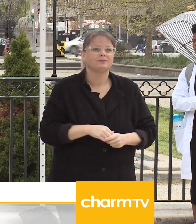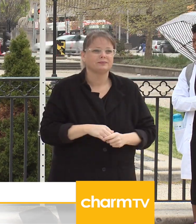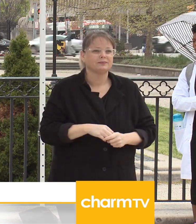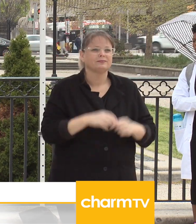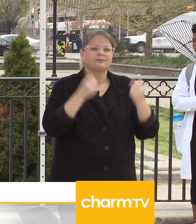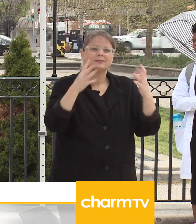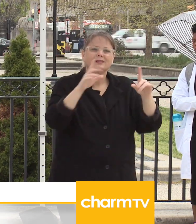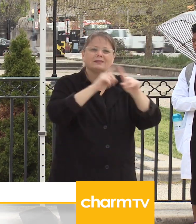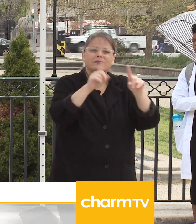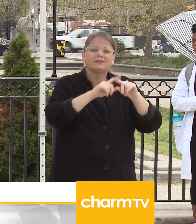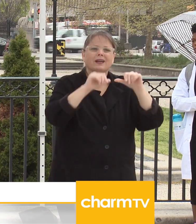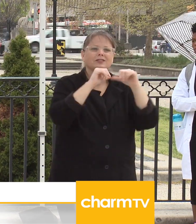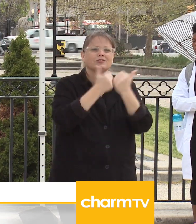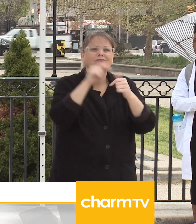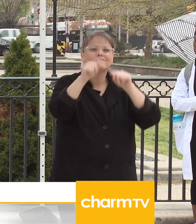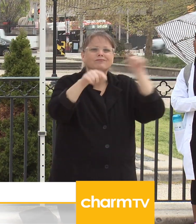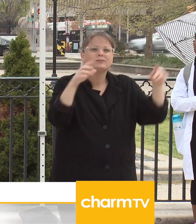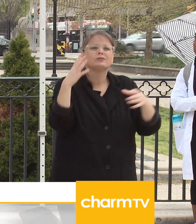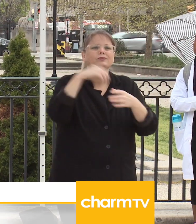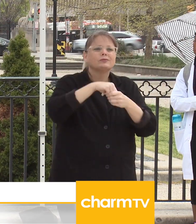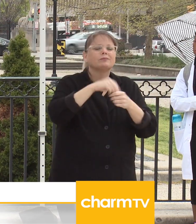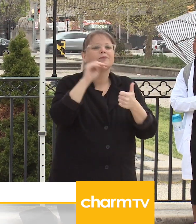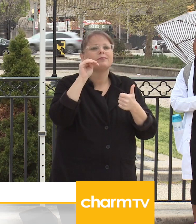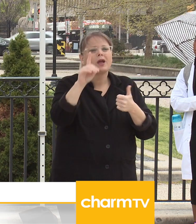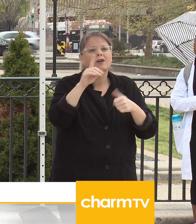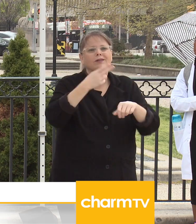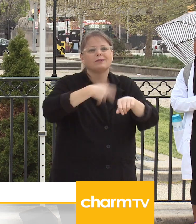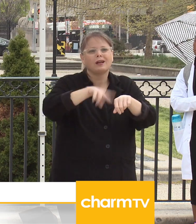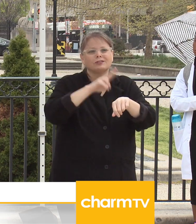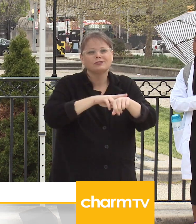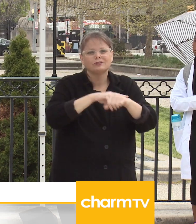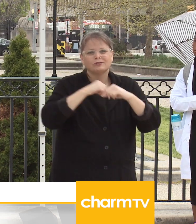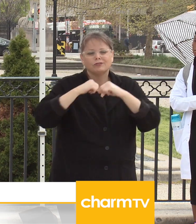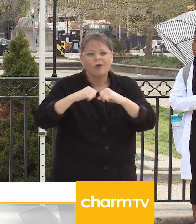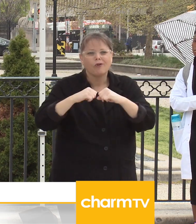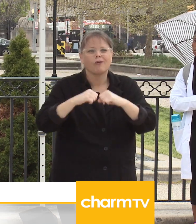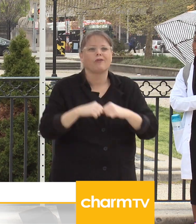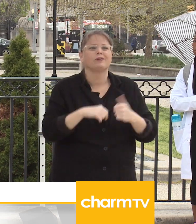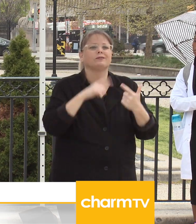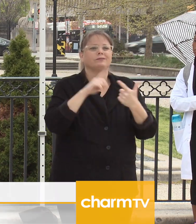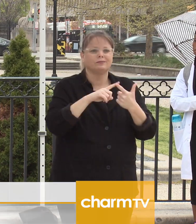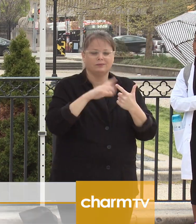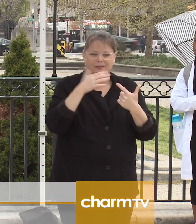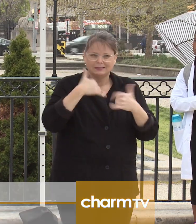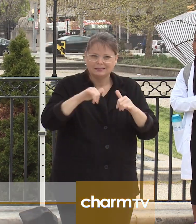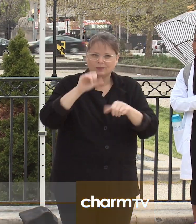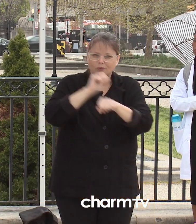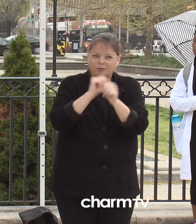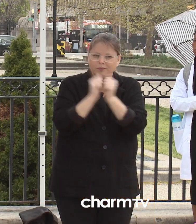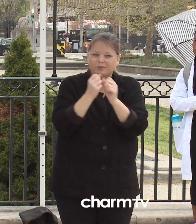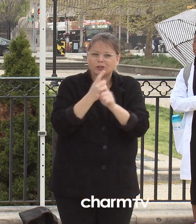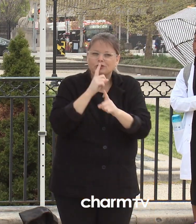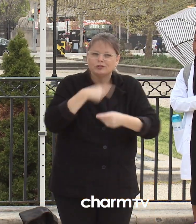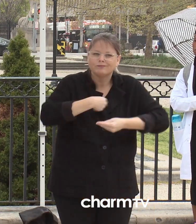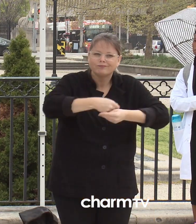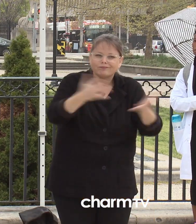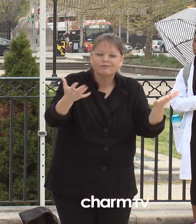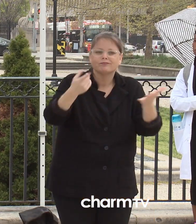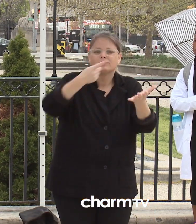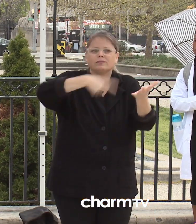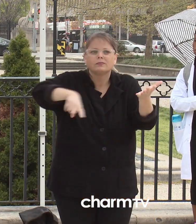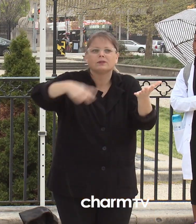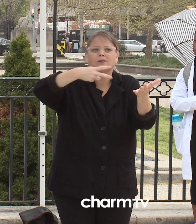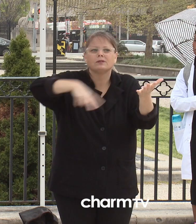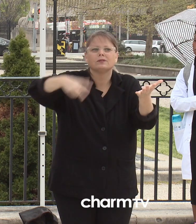the Maryland National Guard, continue to work in the EOC, planning for the days ahead, weeks ahead, months ahead, so the city remains